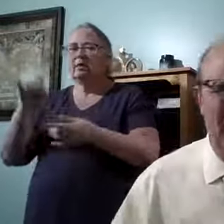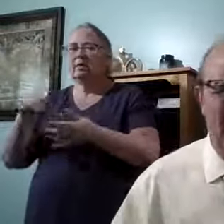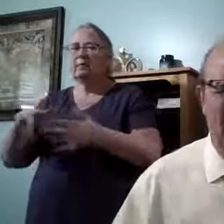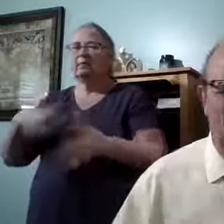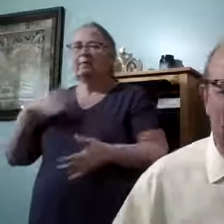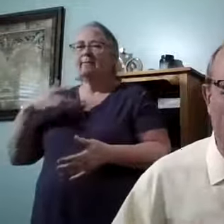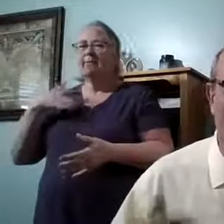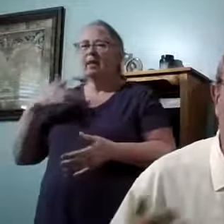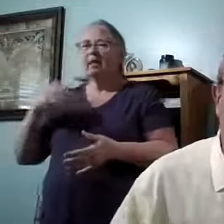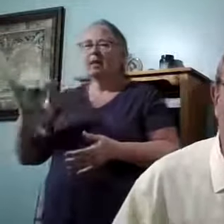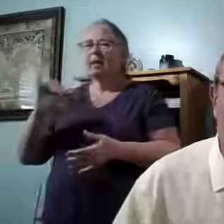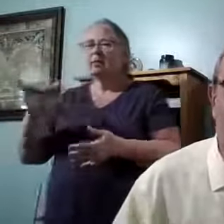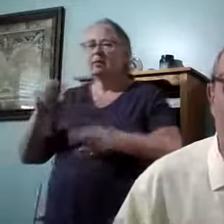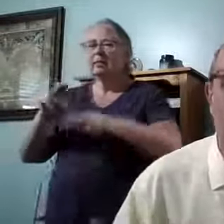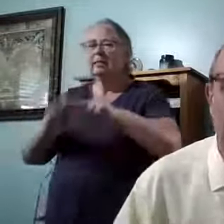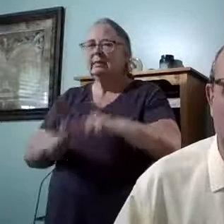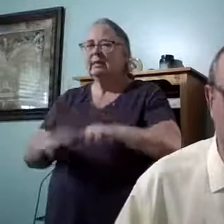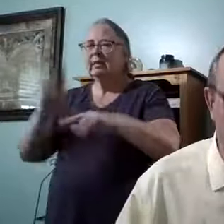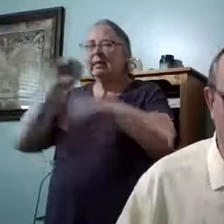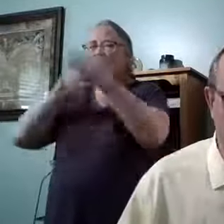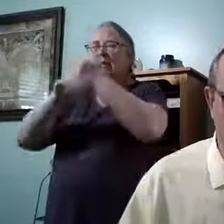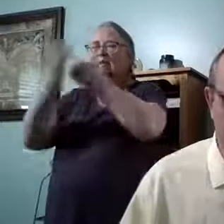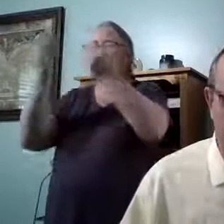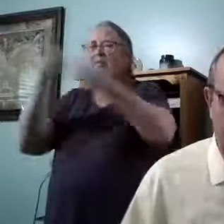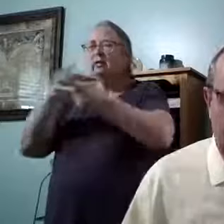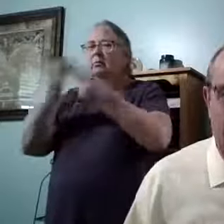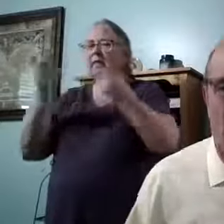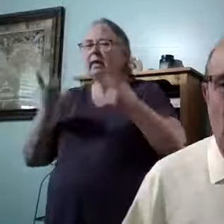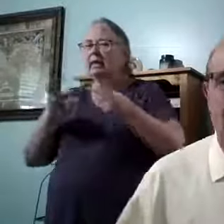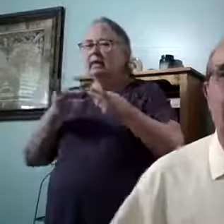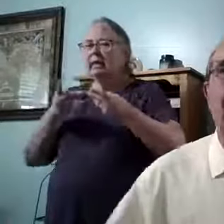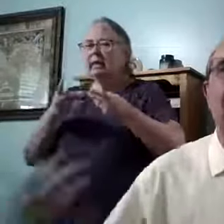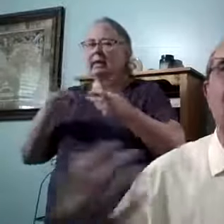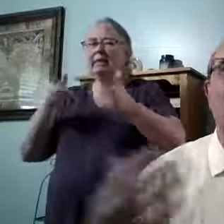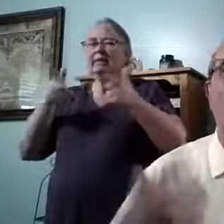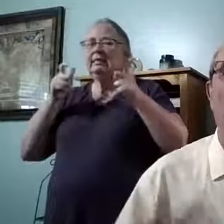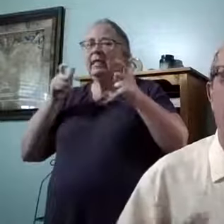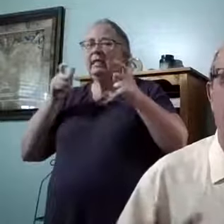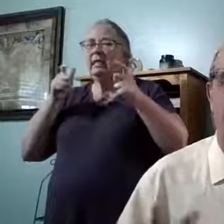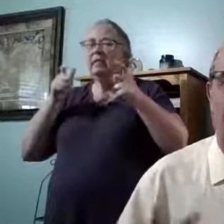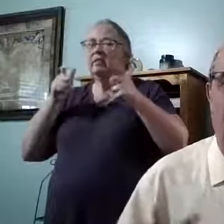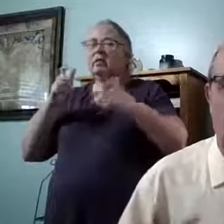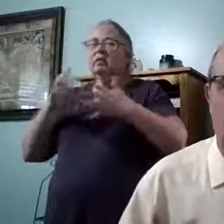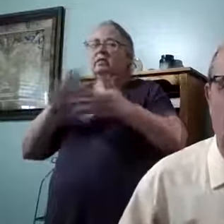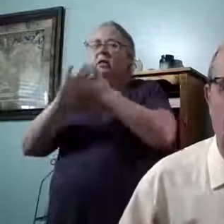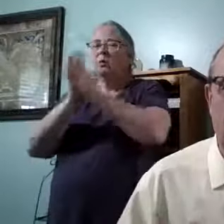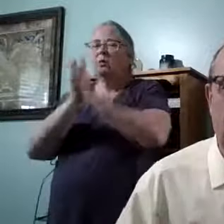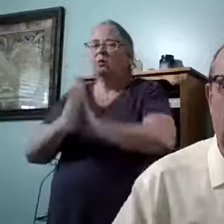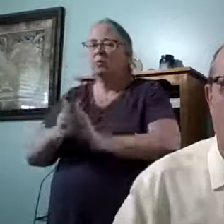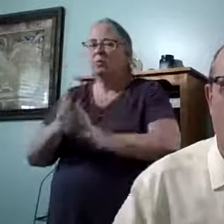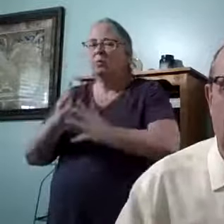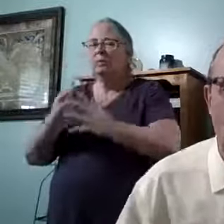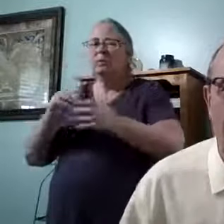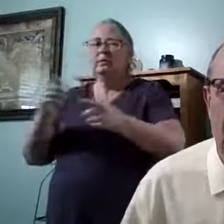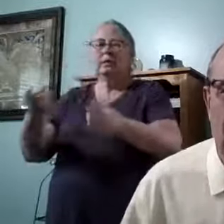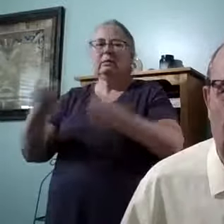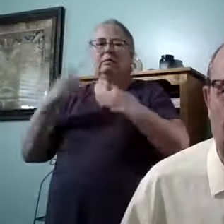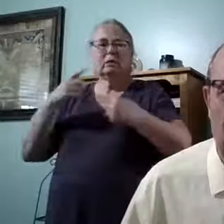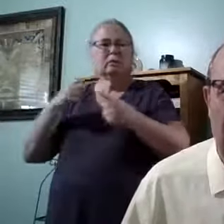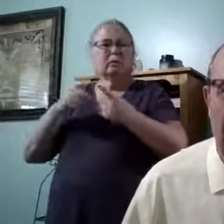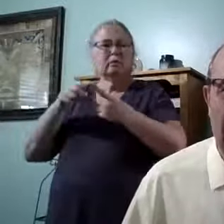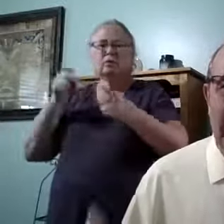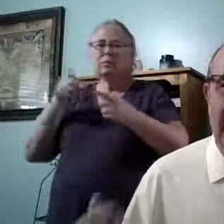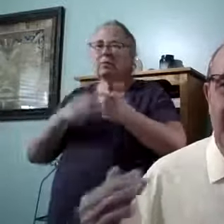feel like we're sitting in heavenly places and and all of a sudden there's a rest that comes to us that's beyond human